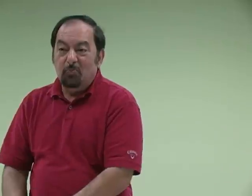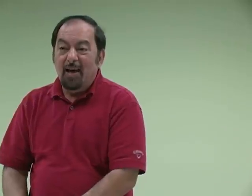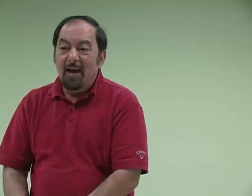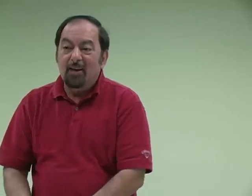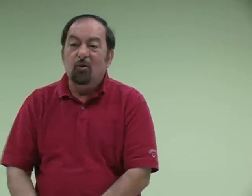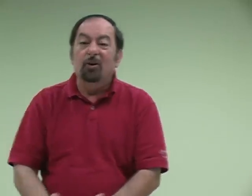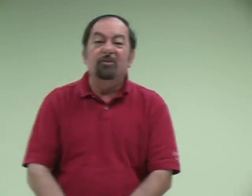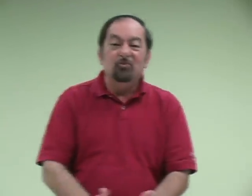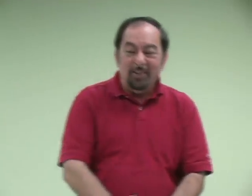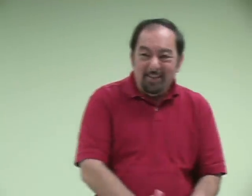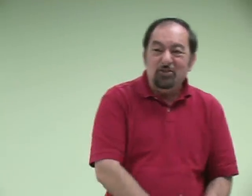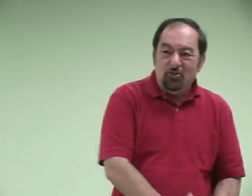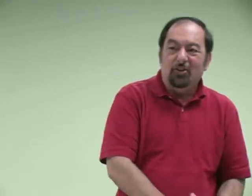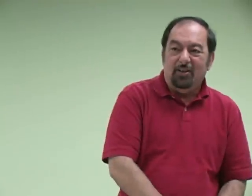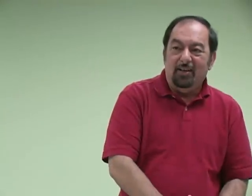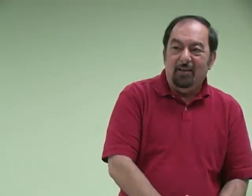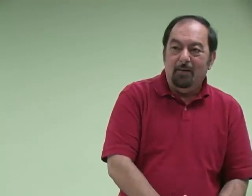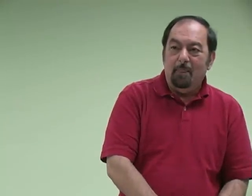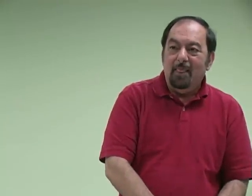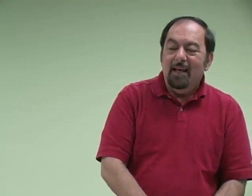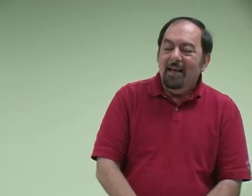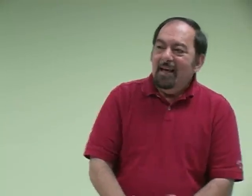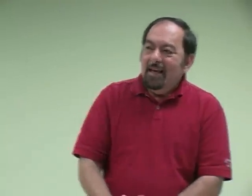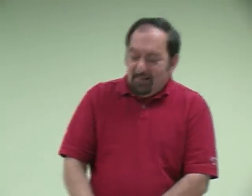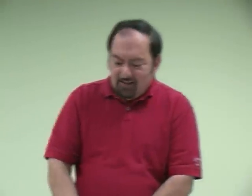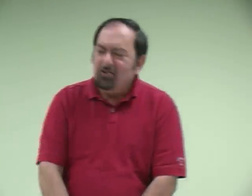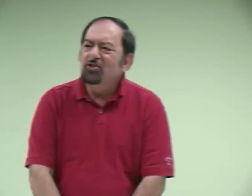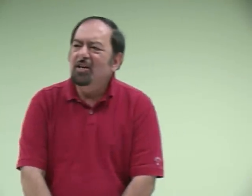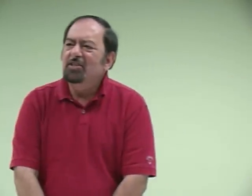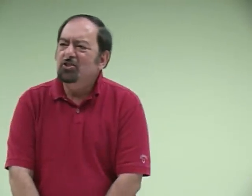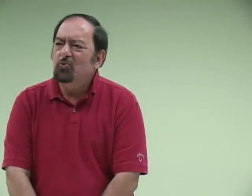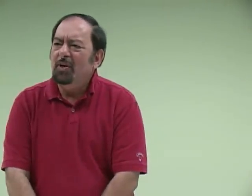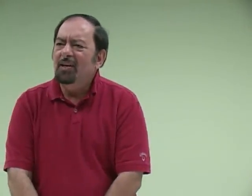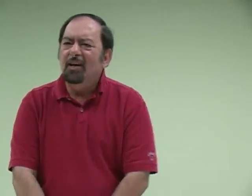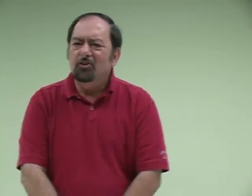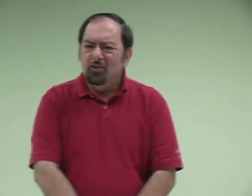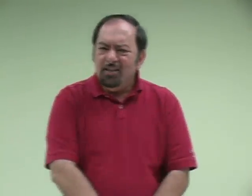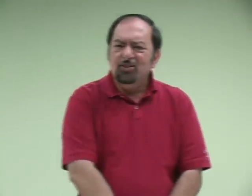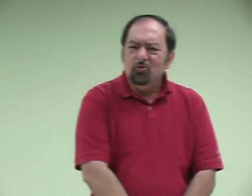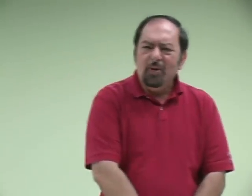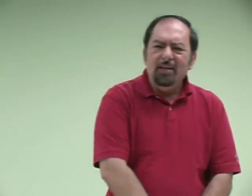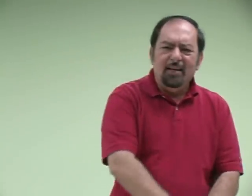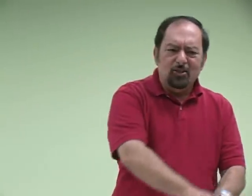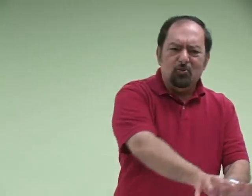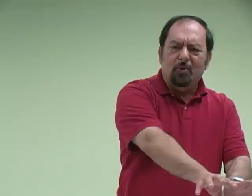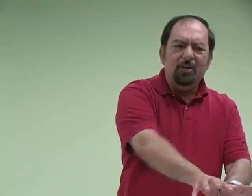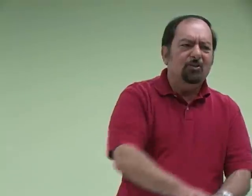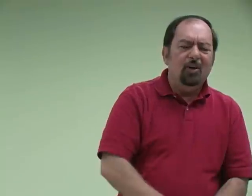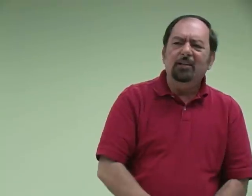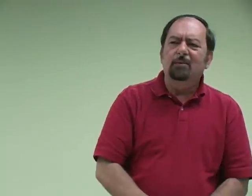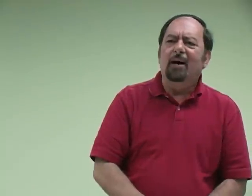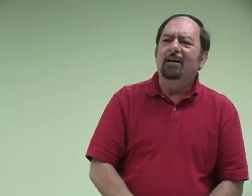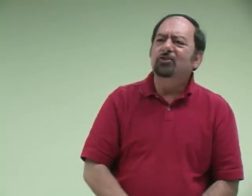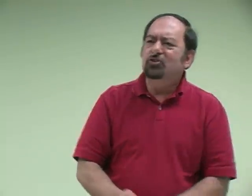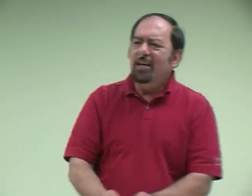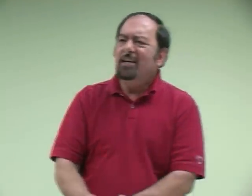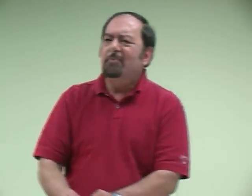bag and all of her tradition. This is in Genesis 29. In Genesis 28 is where he talked about Jacob